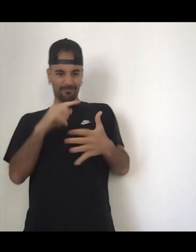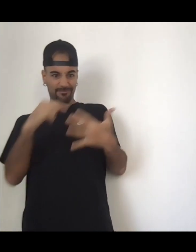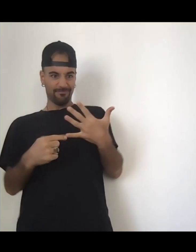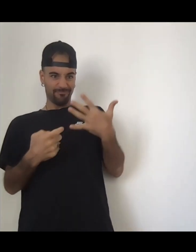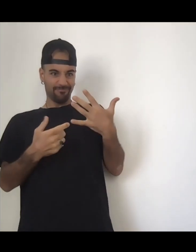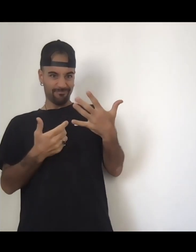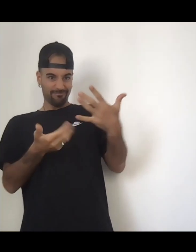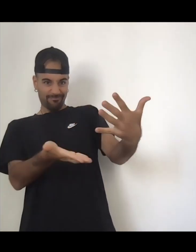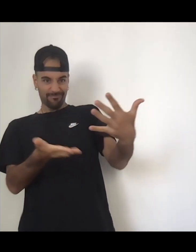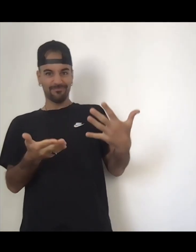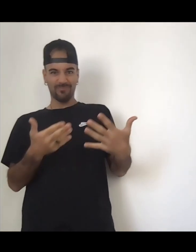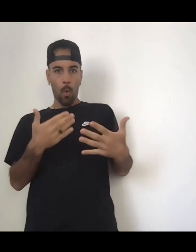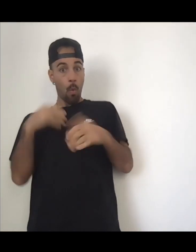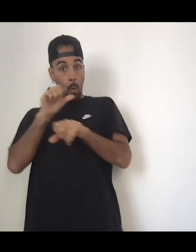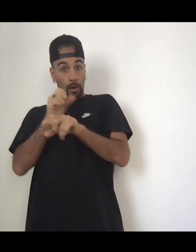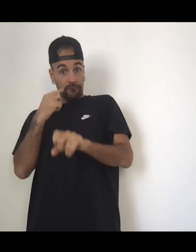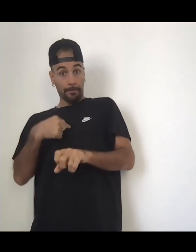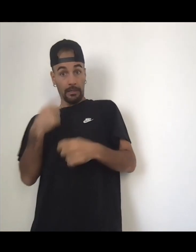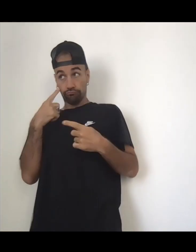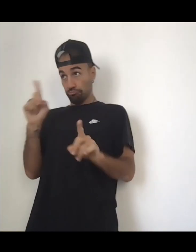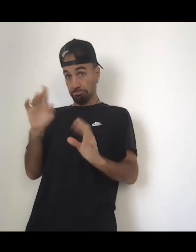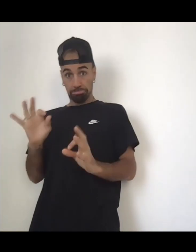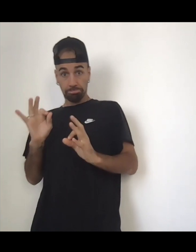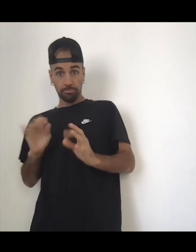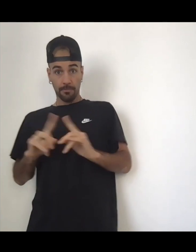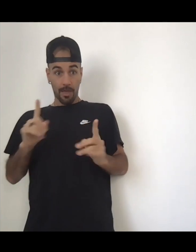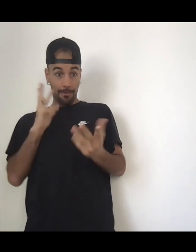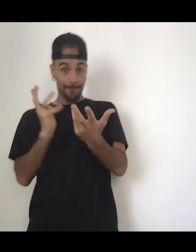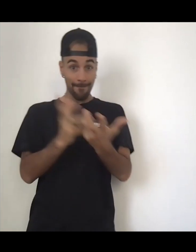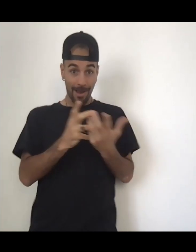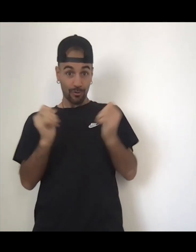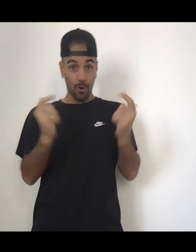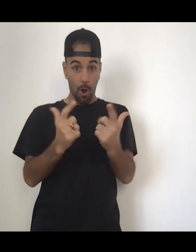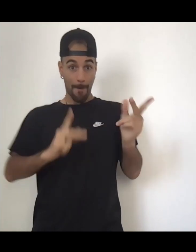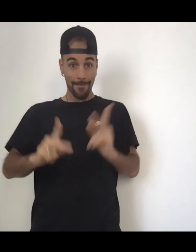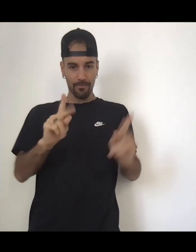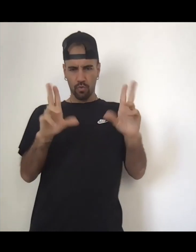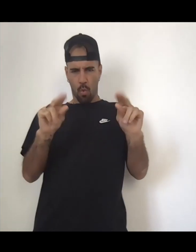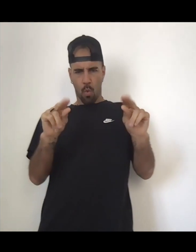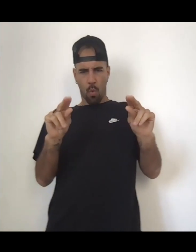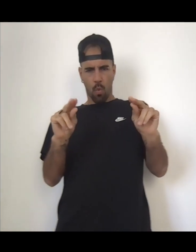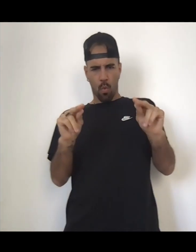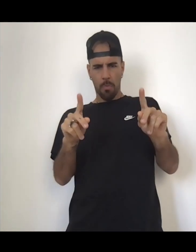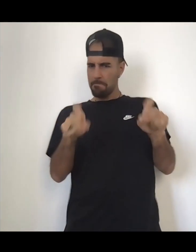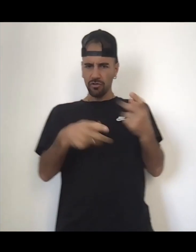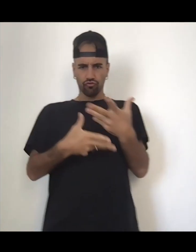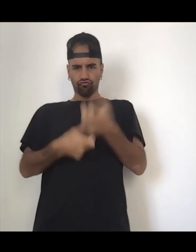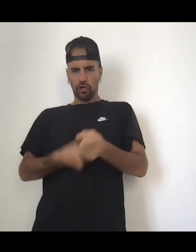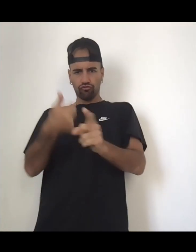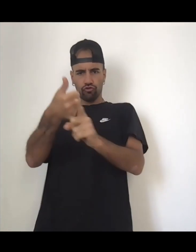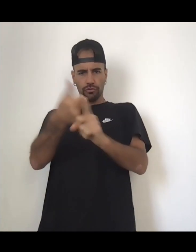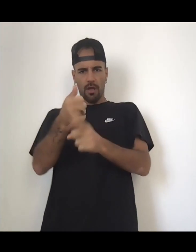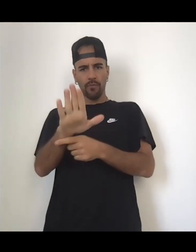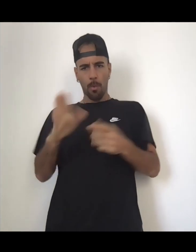it works for me. It doesn't necessarily work for everyone. So again, trust yourself. What does your body need?